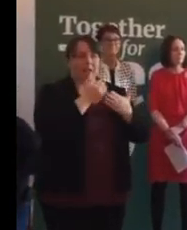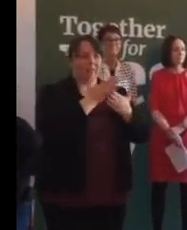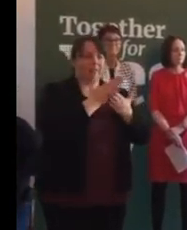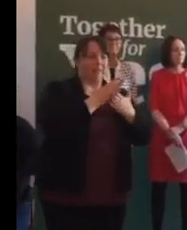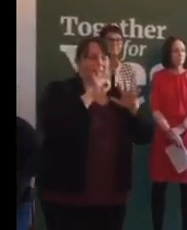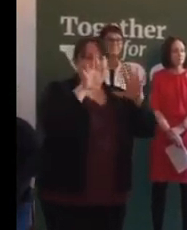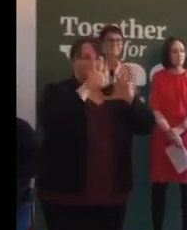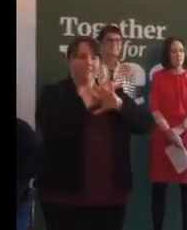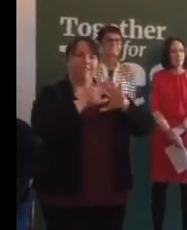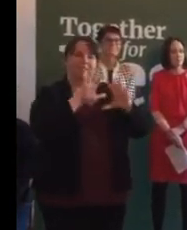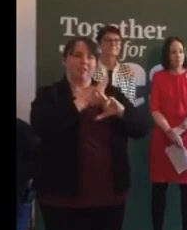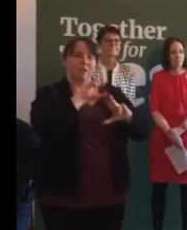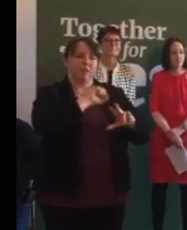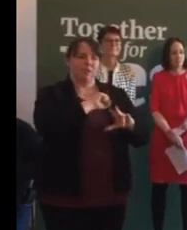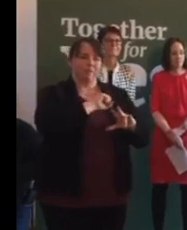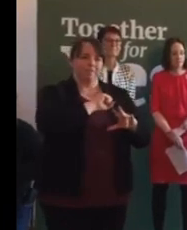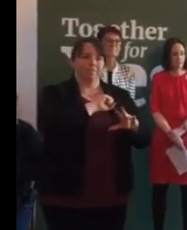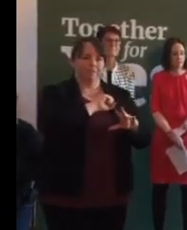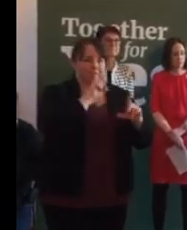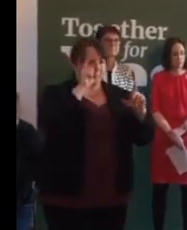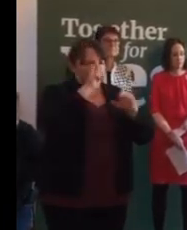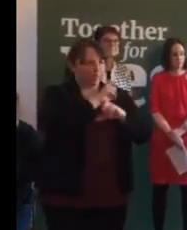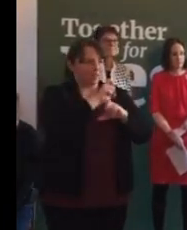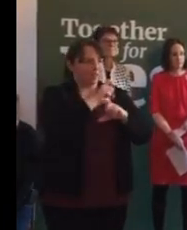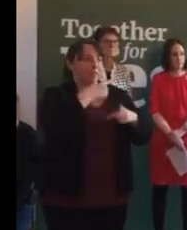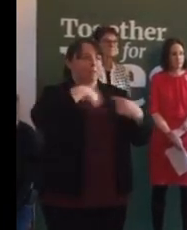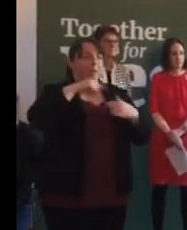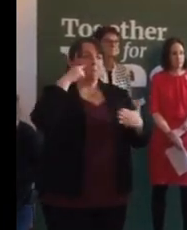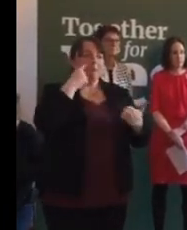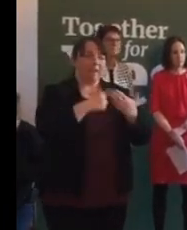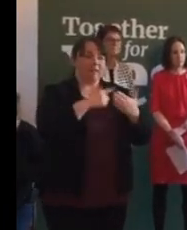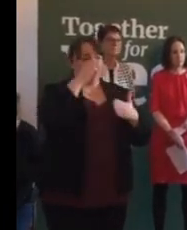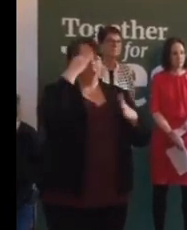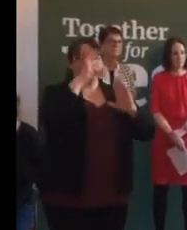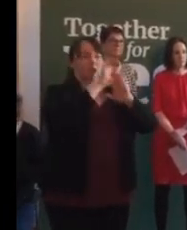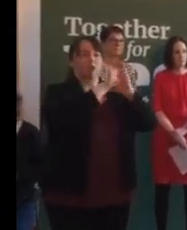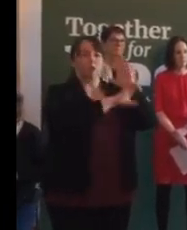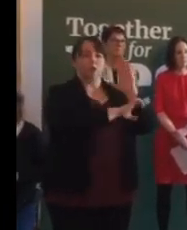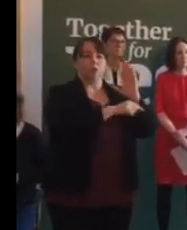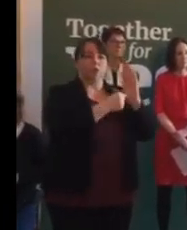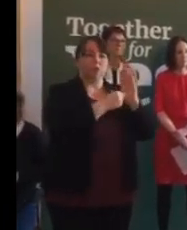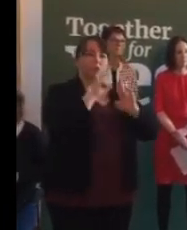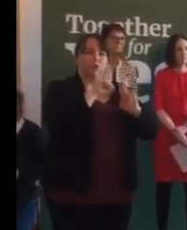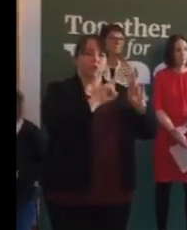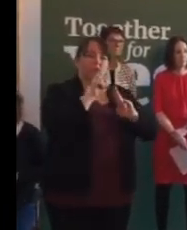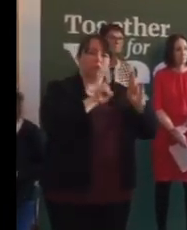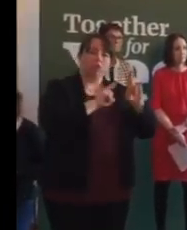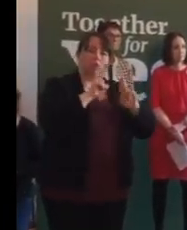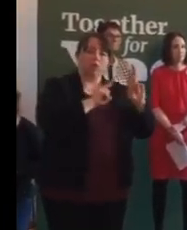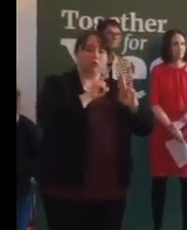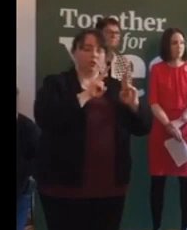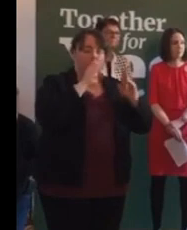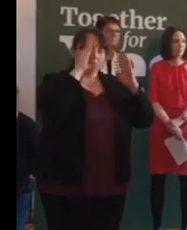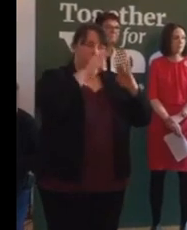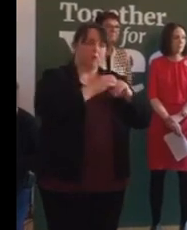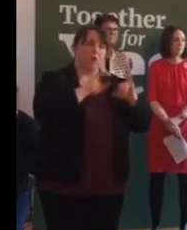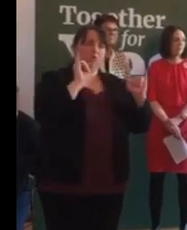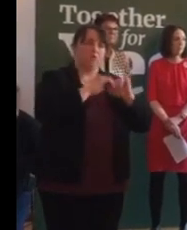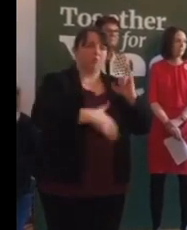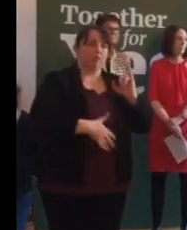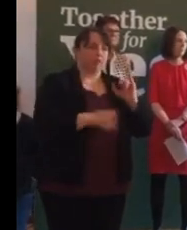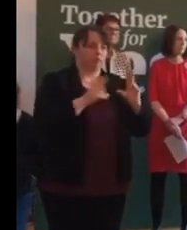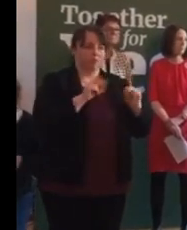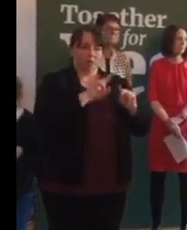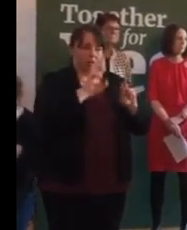And we believe that the Constitution is not the place to address the complexities of a crisis pregnancy. We